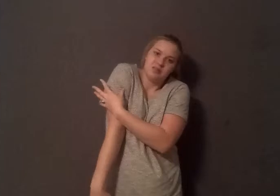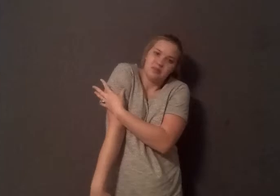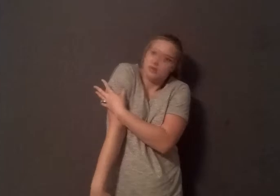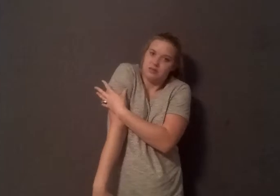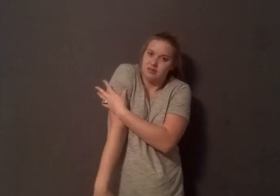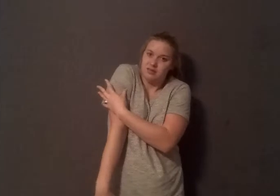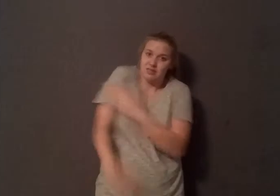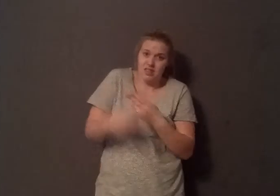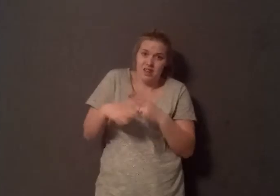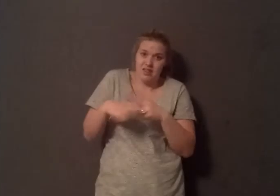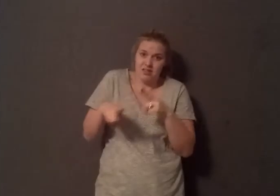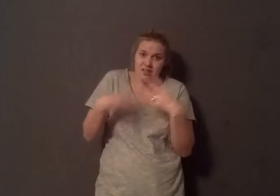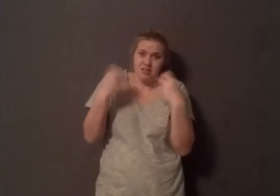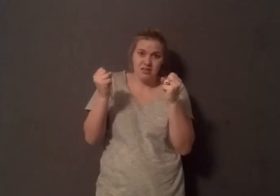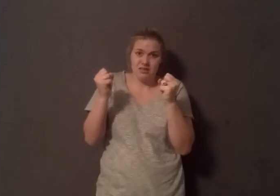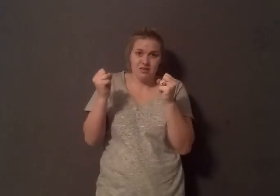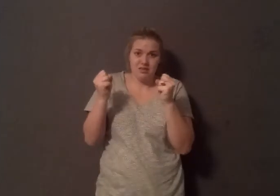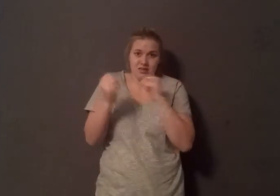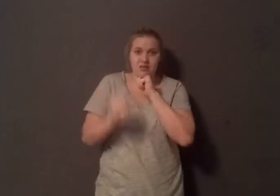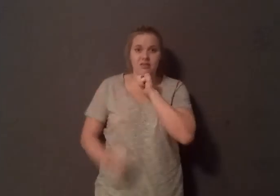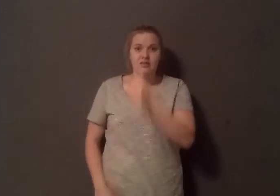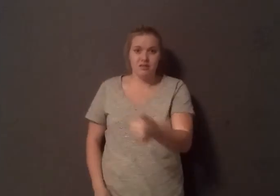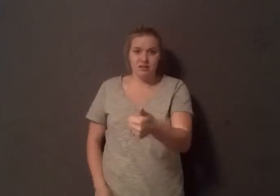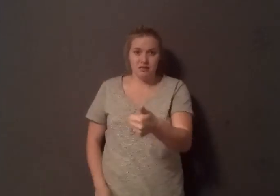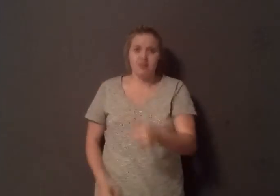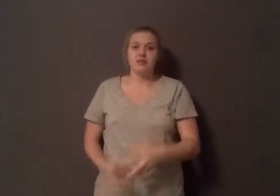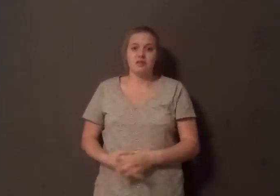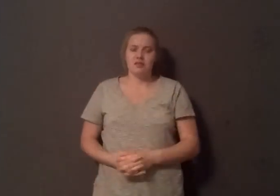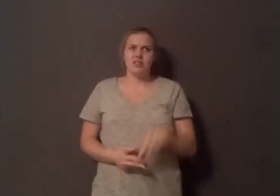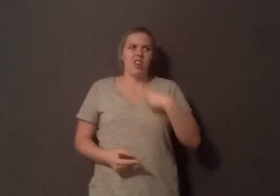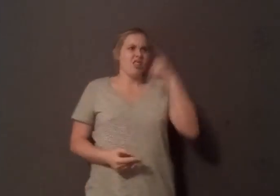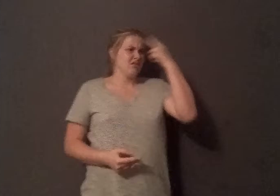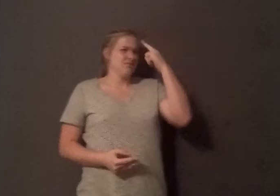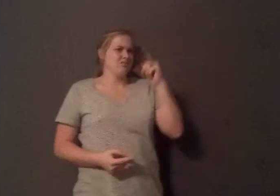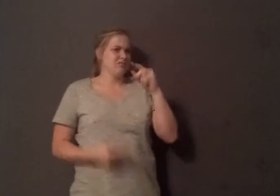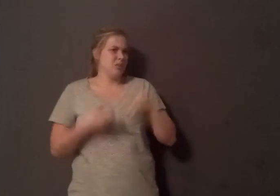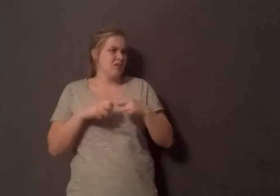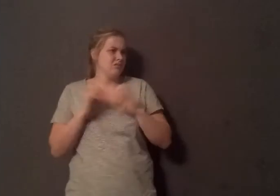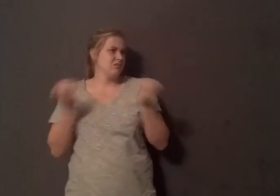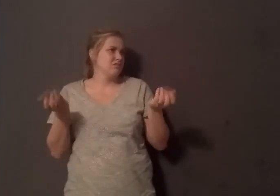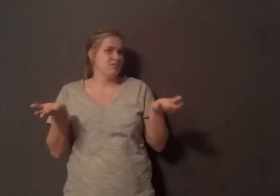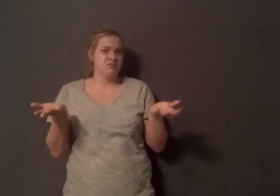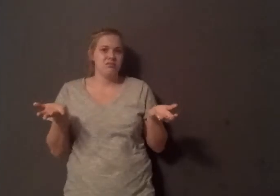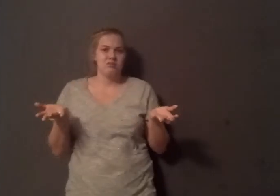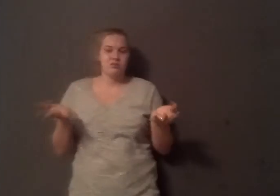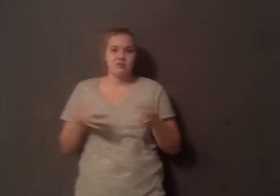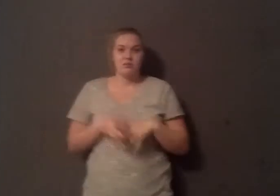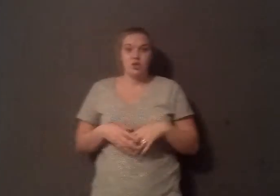egg. But I thought cholesterol and saturated fat wasn't an issue anymore. You know these saturated fat studies that have come out trying to vindicate saturated